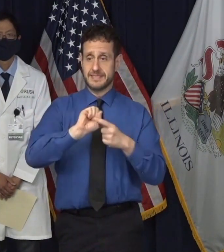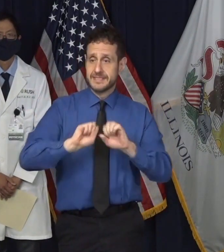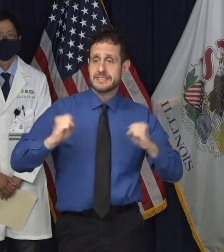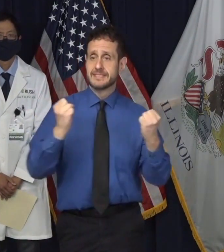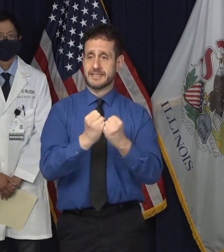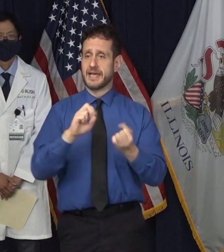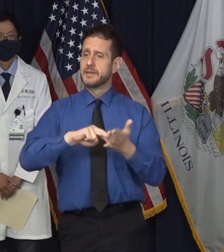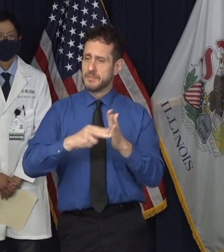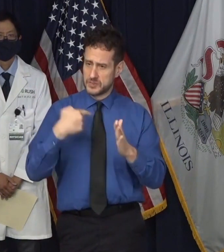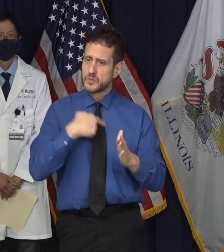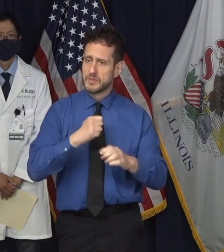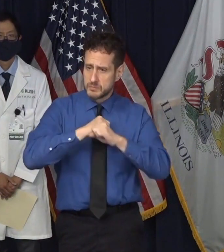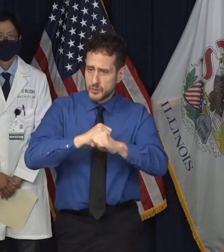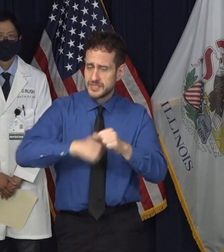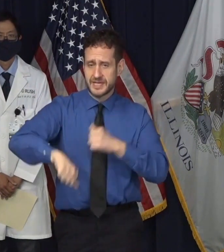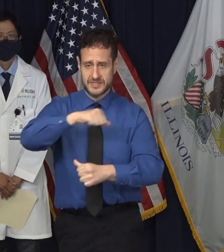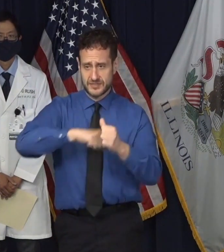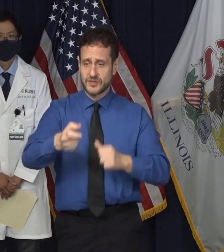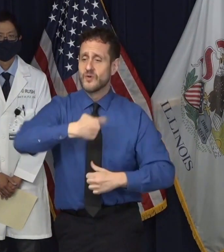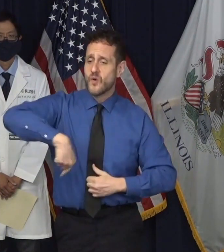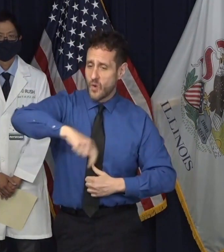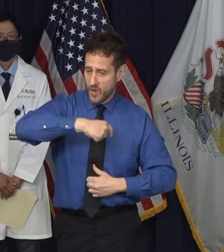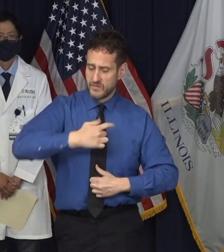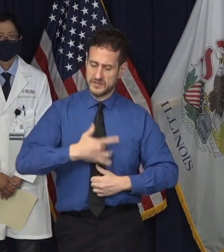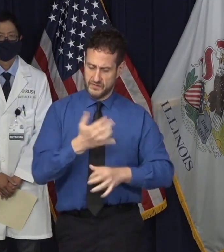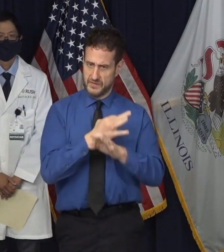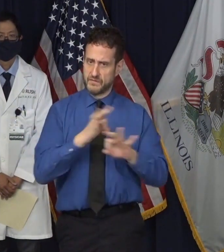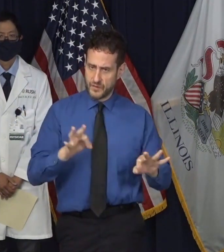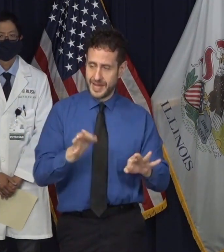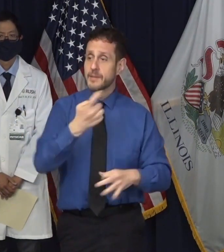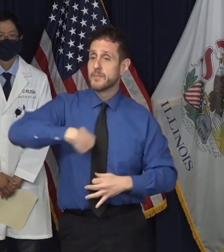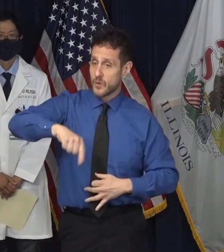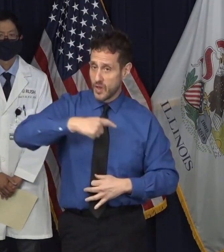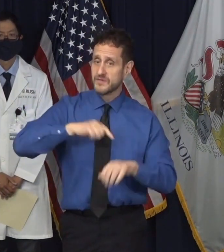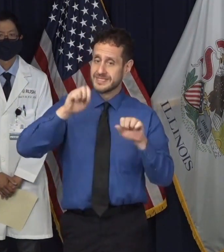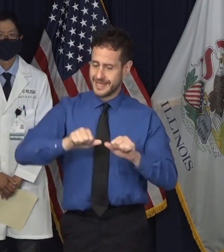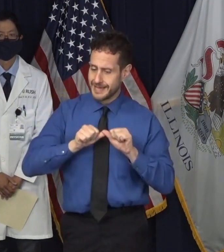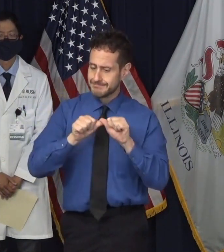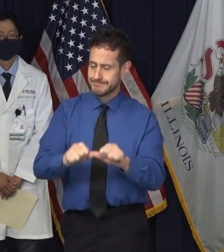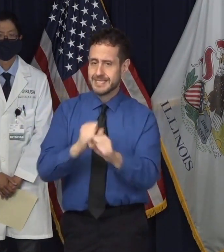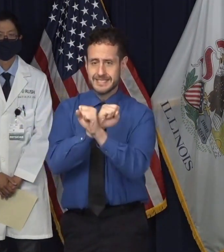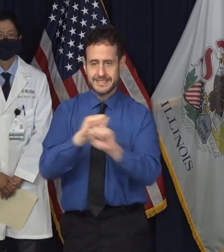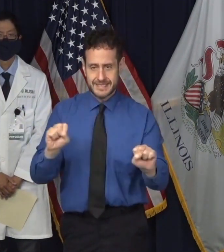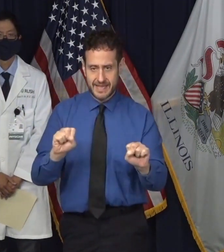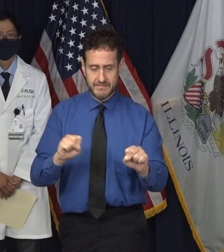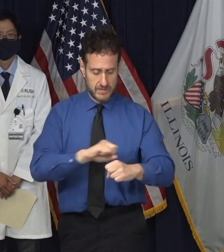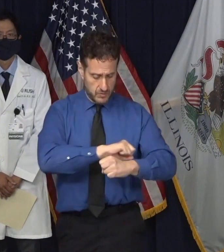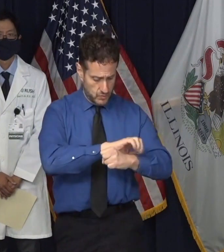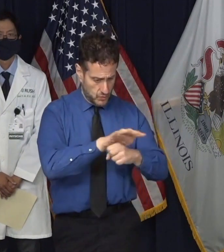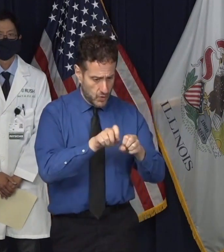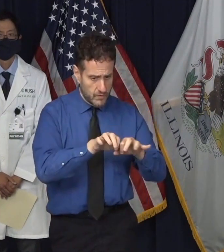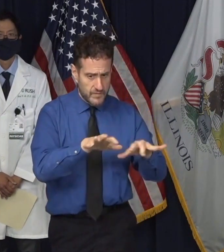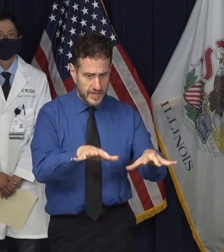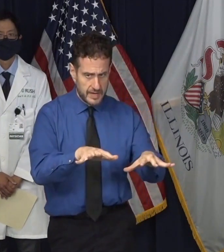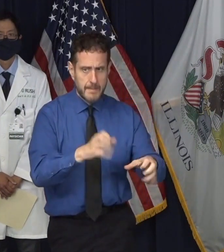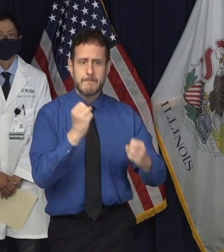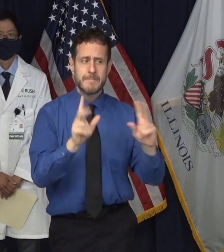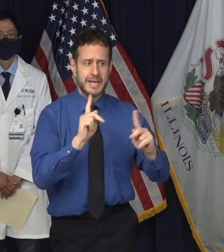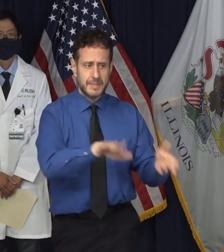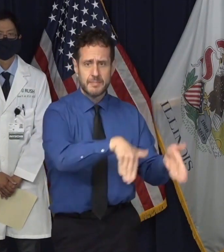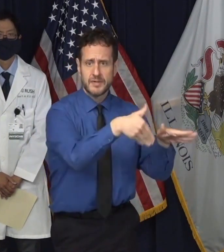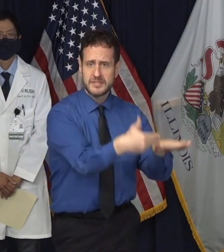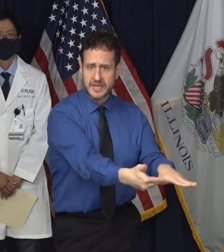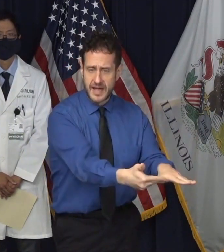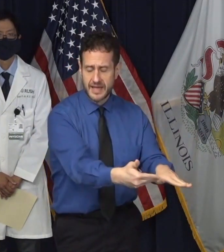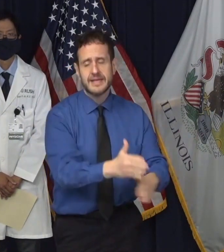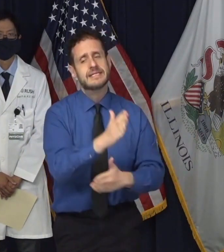so that we can all enjoy freedom and safety. This deadly virus should remind us that there are some individual